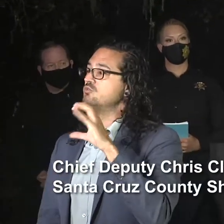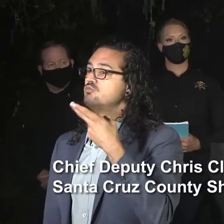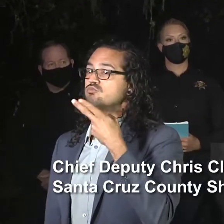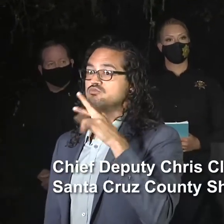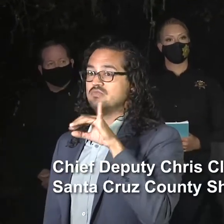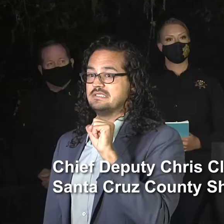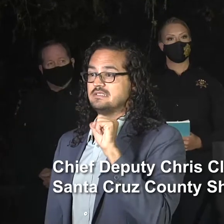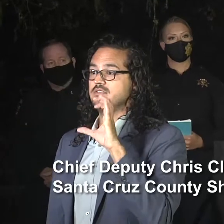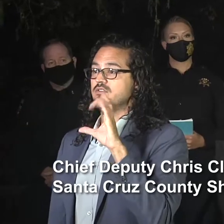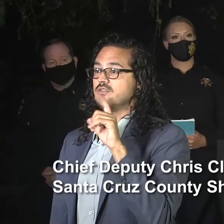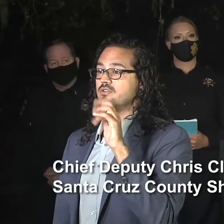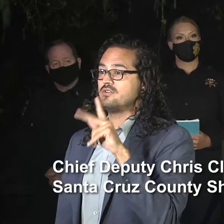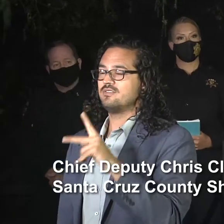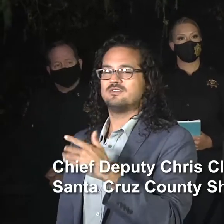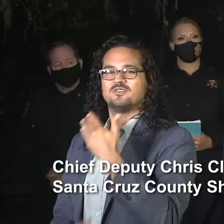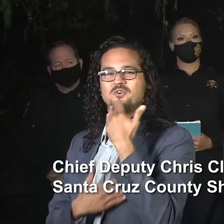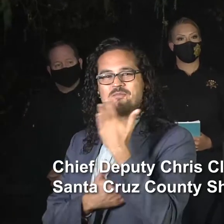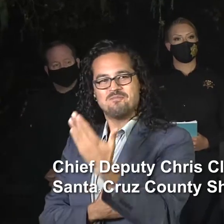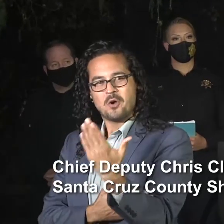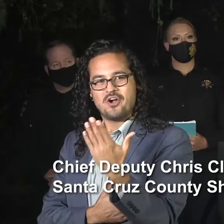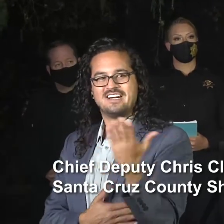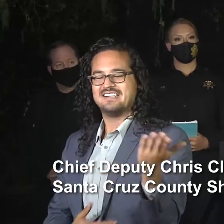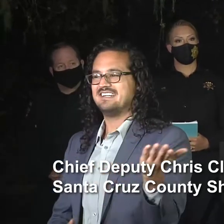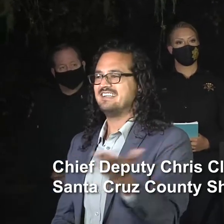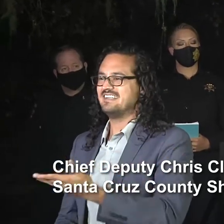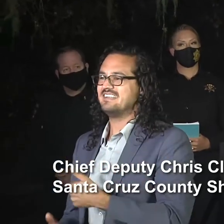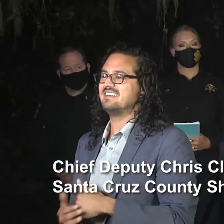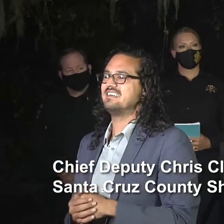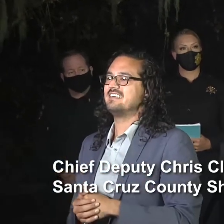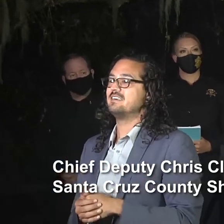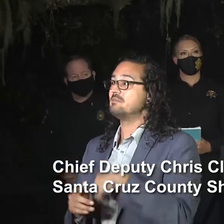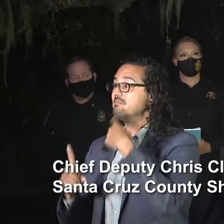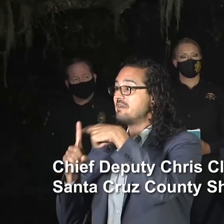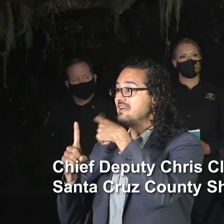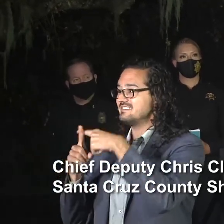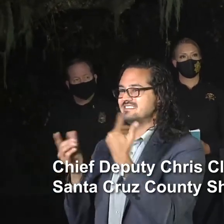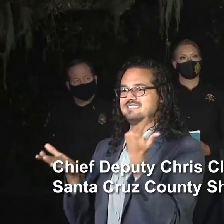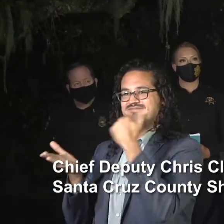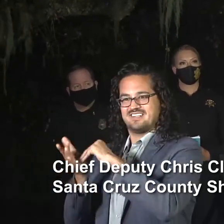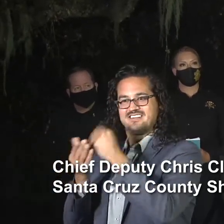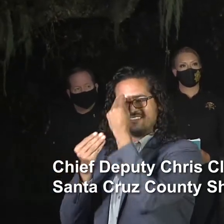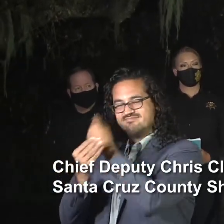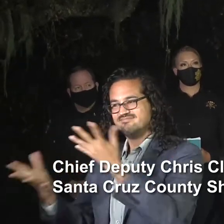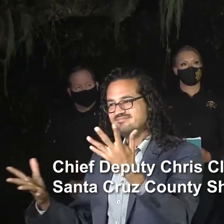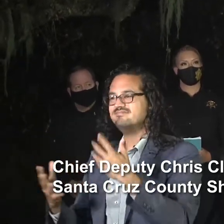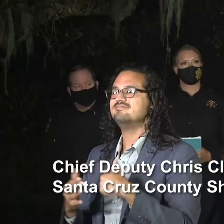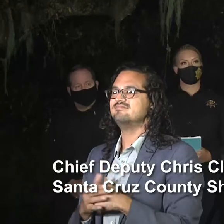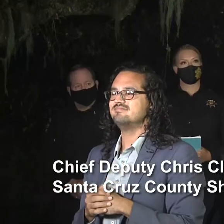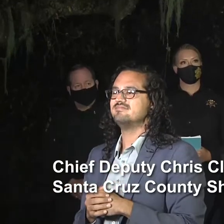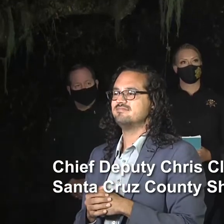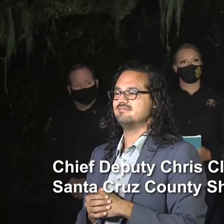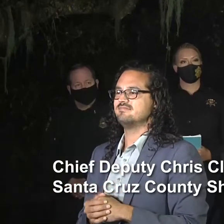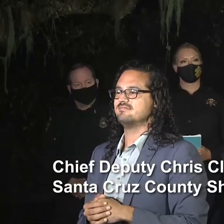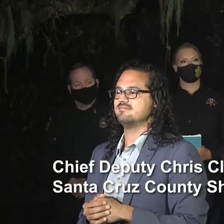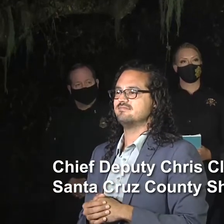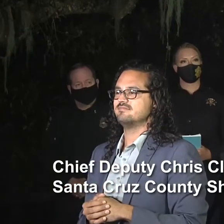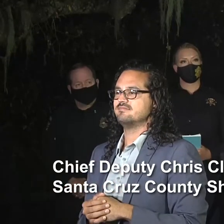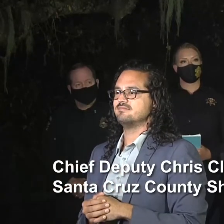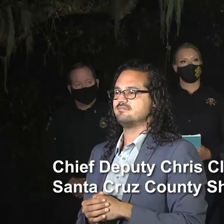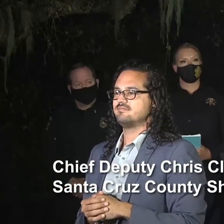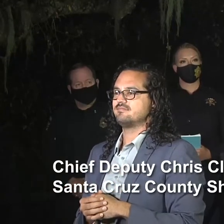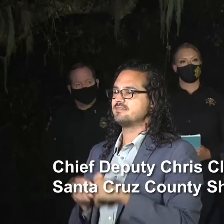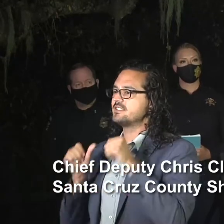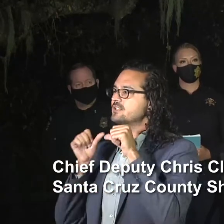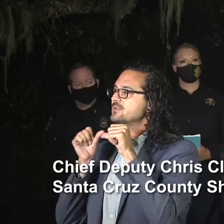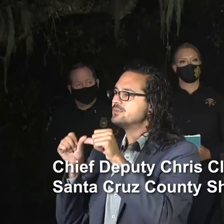Well, good morning. In terms of some positive news, again, continuing with the theme of not